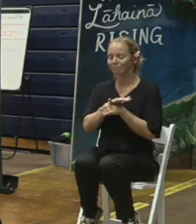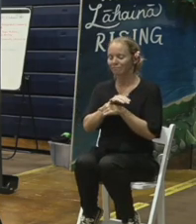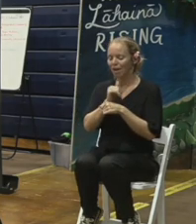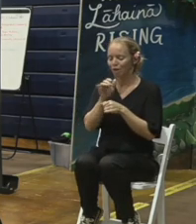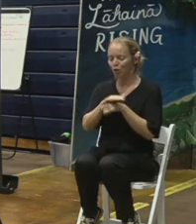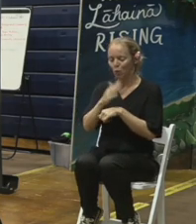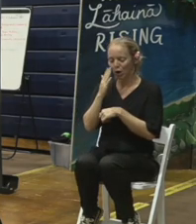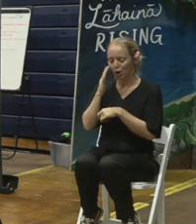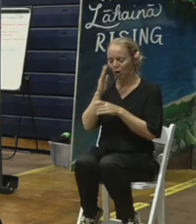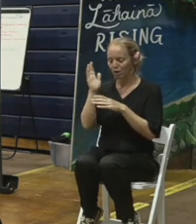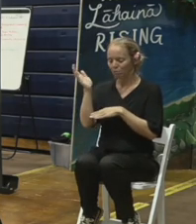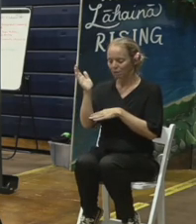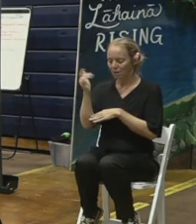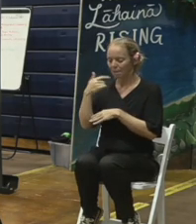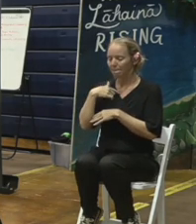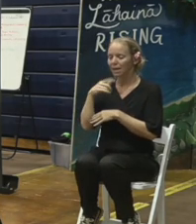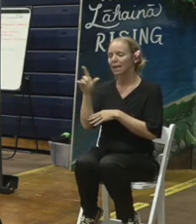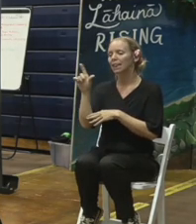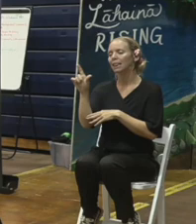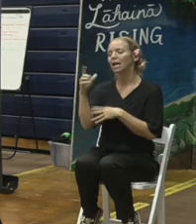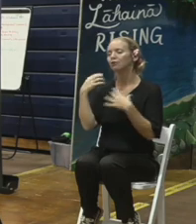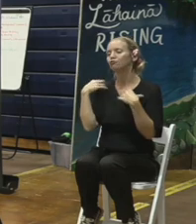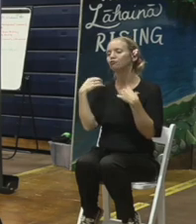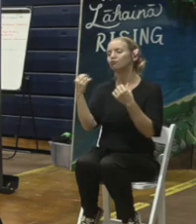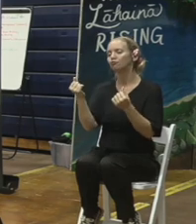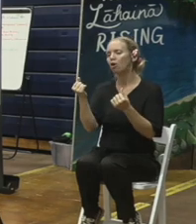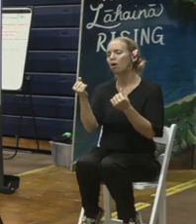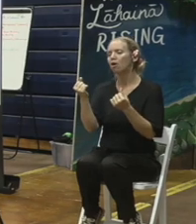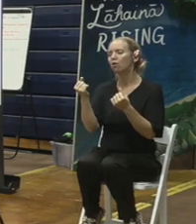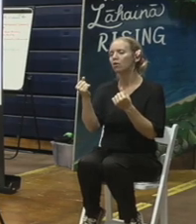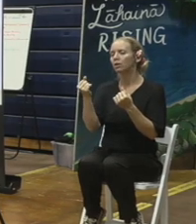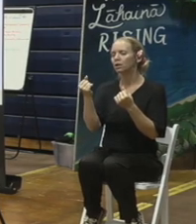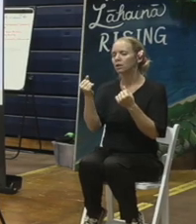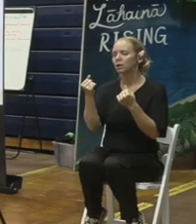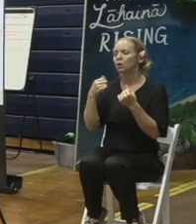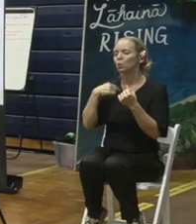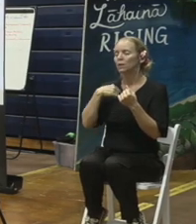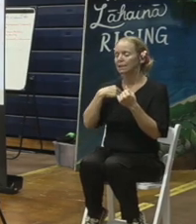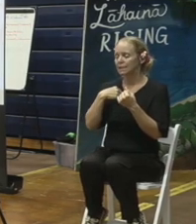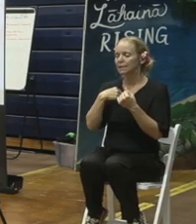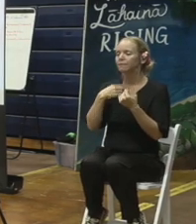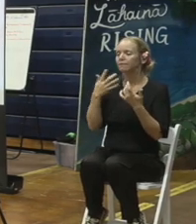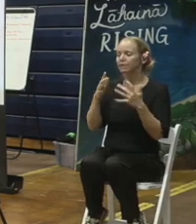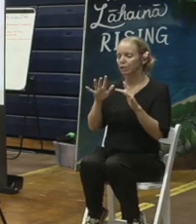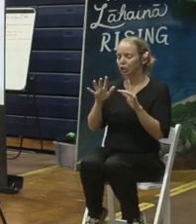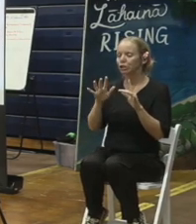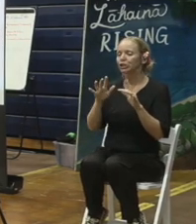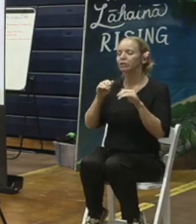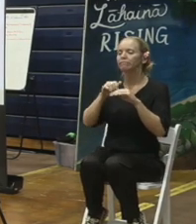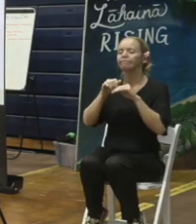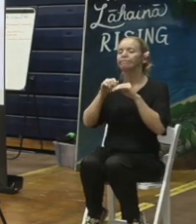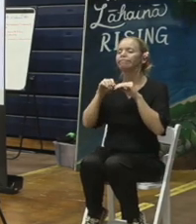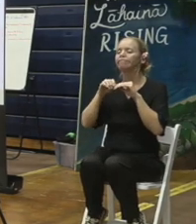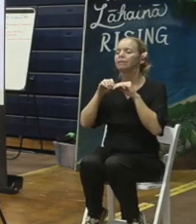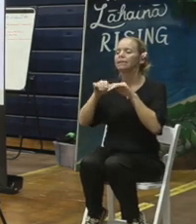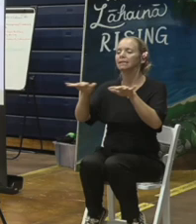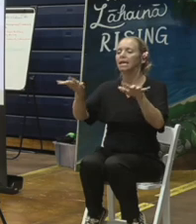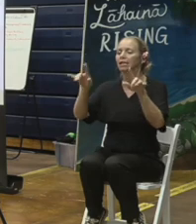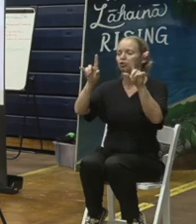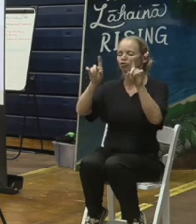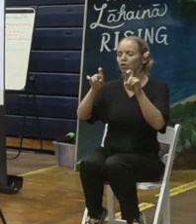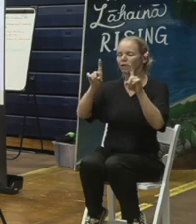take it upon ourselves to conduct a survey so that the data that we gather